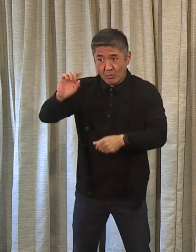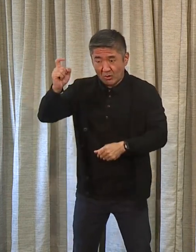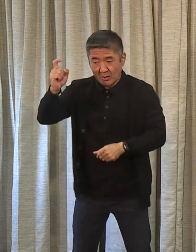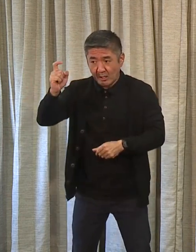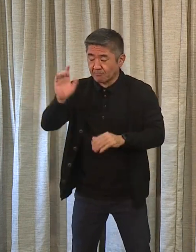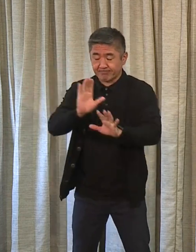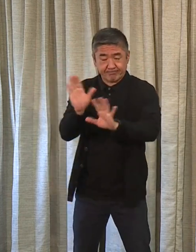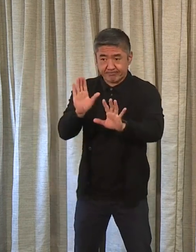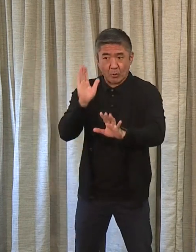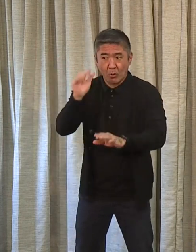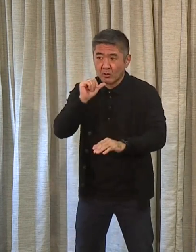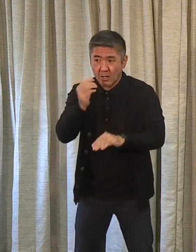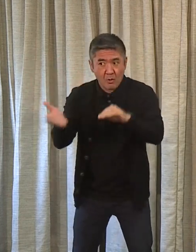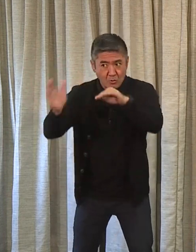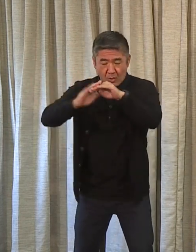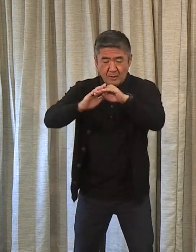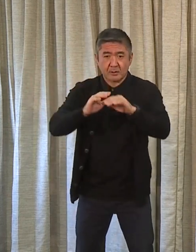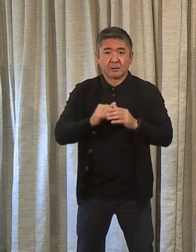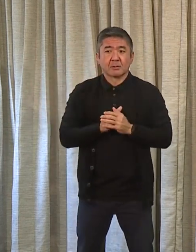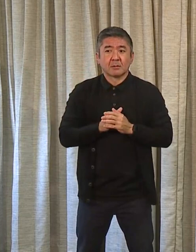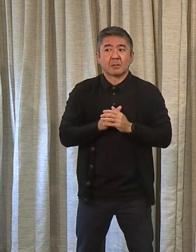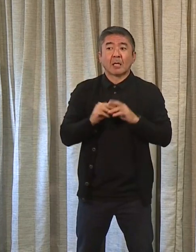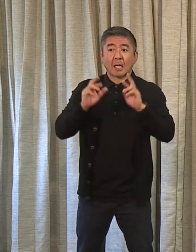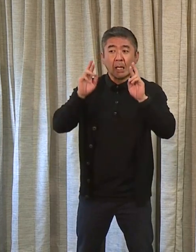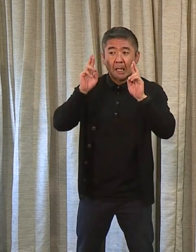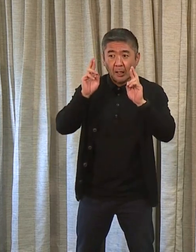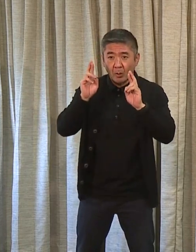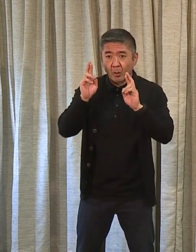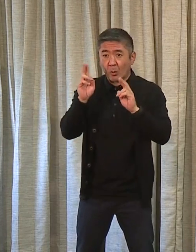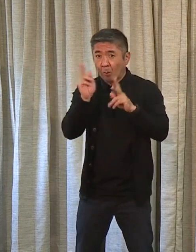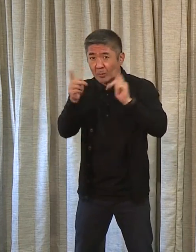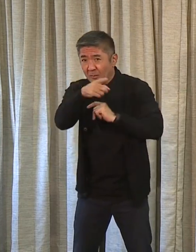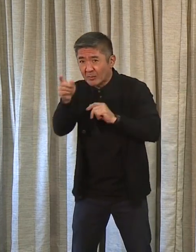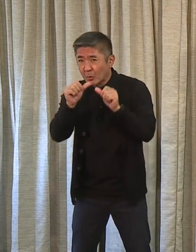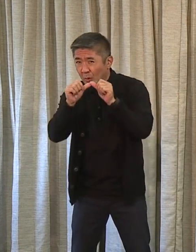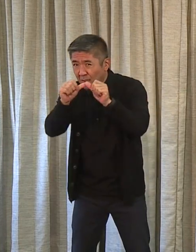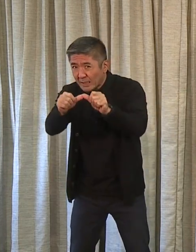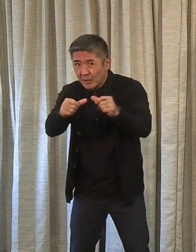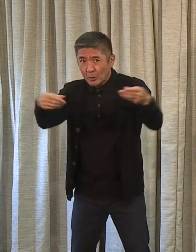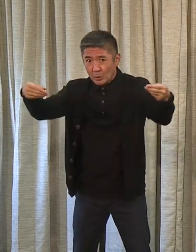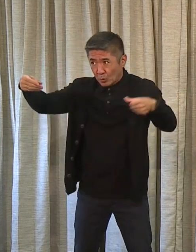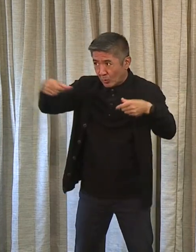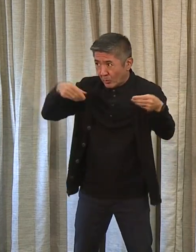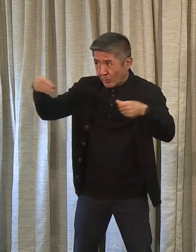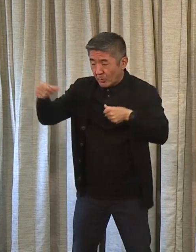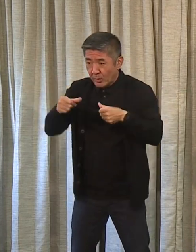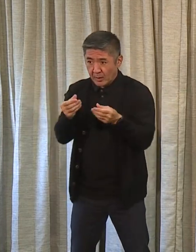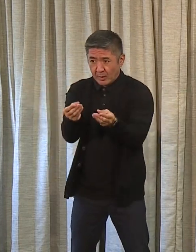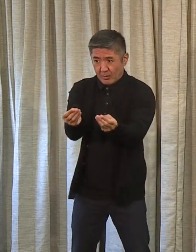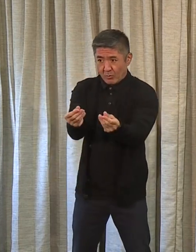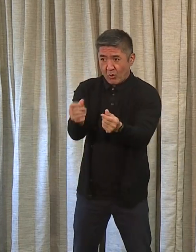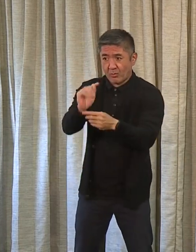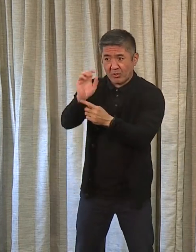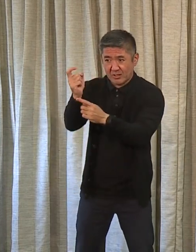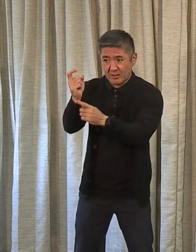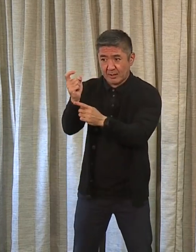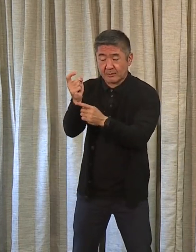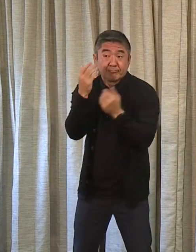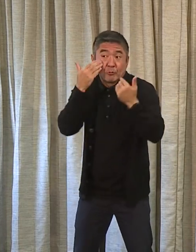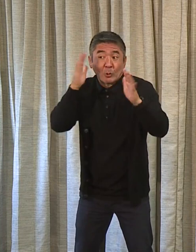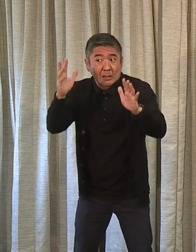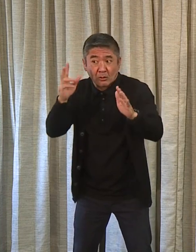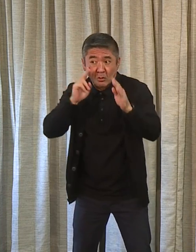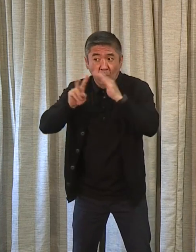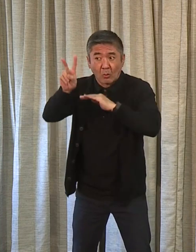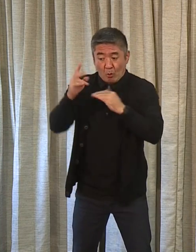We can only hope, though, we can only hope that people will continue to make those payments. We're planning on that, but one never knows. But right now, we're steady as